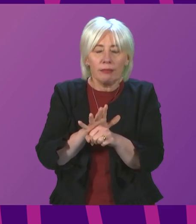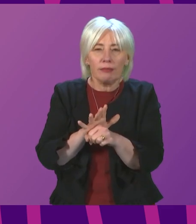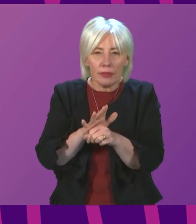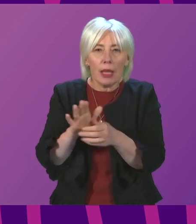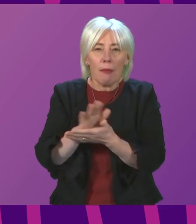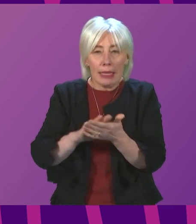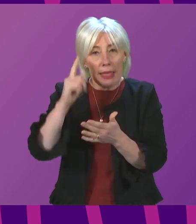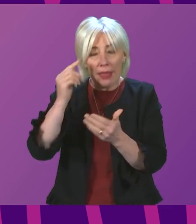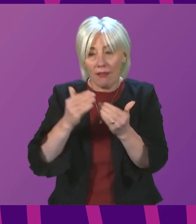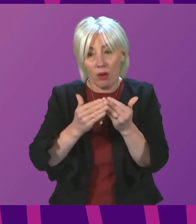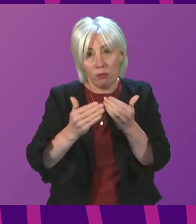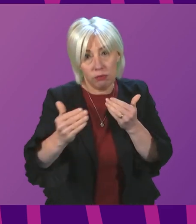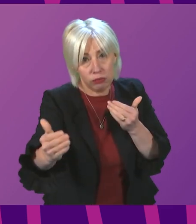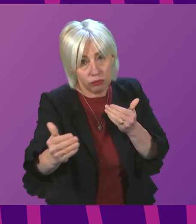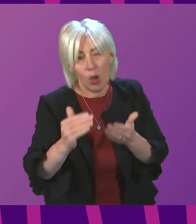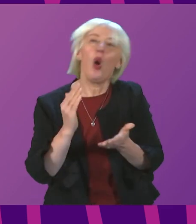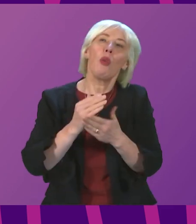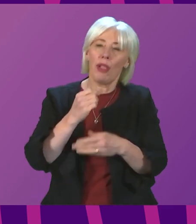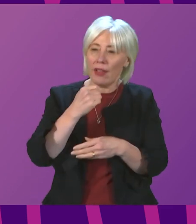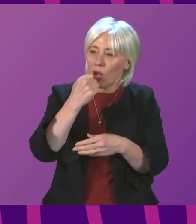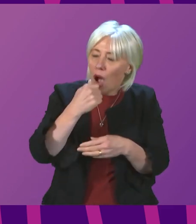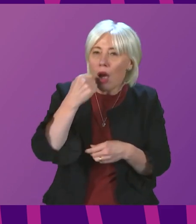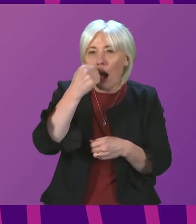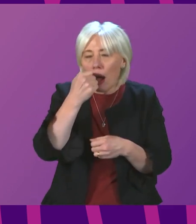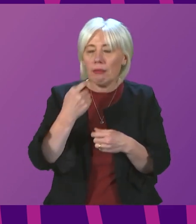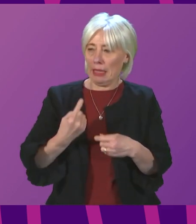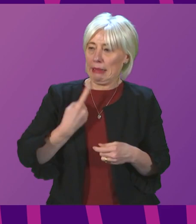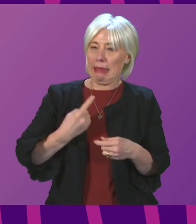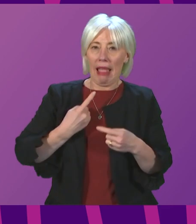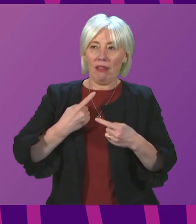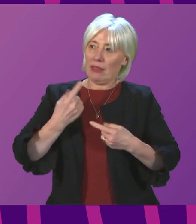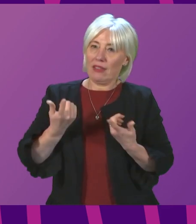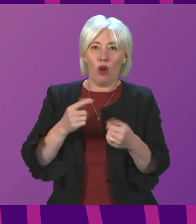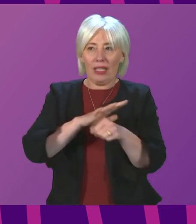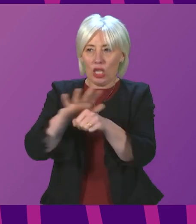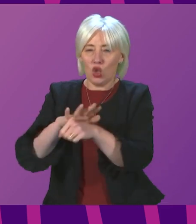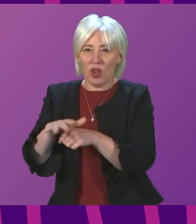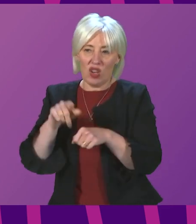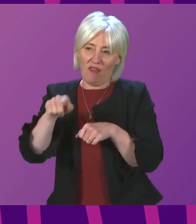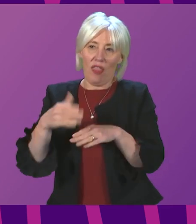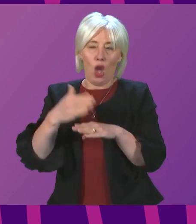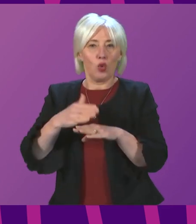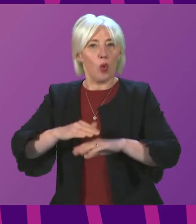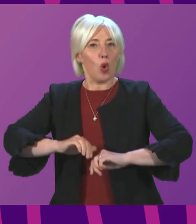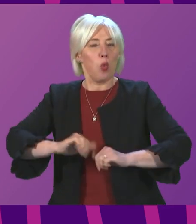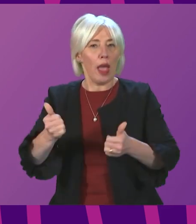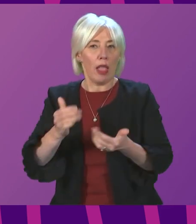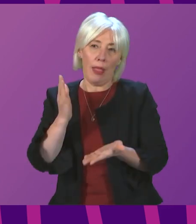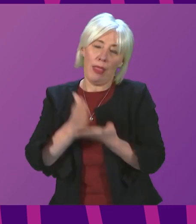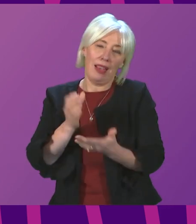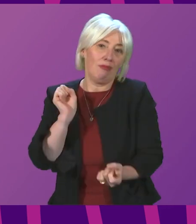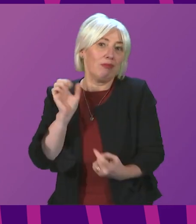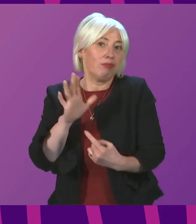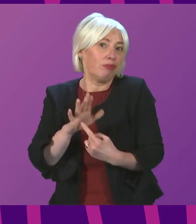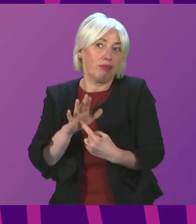for some time the need to test ourselves in particular situations. Therefore, for that to be effective, think it is essential that we